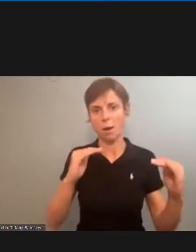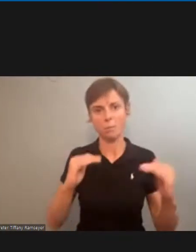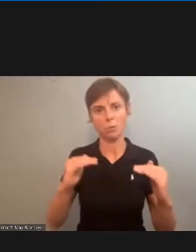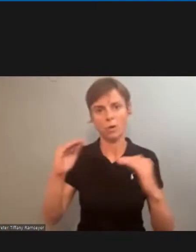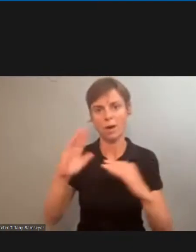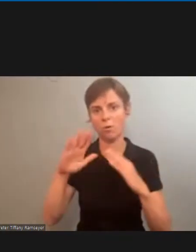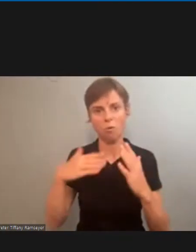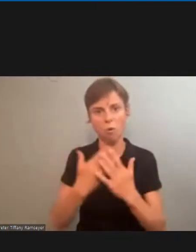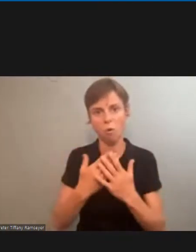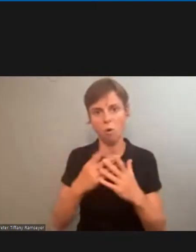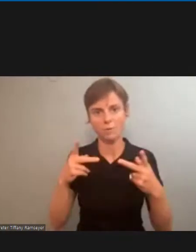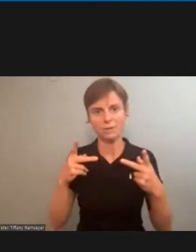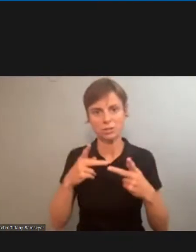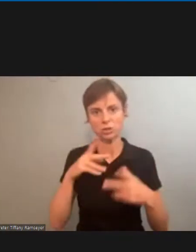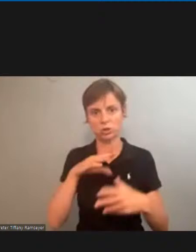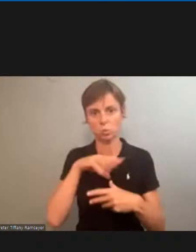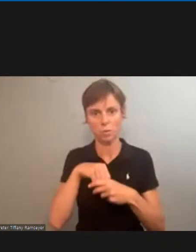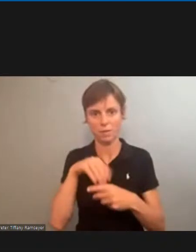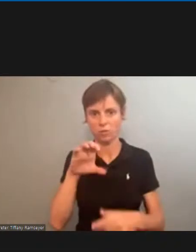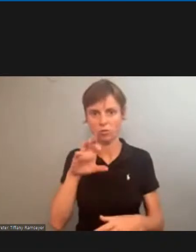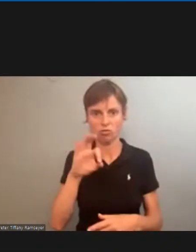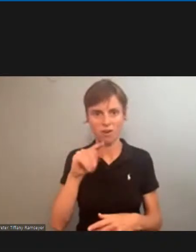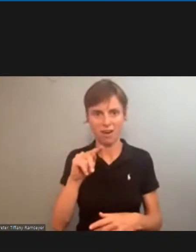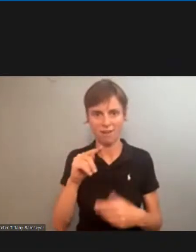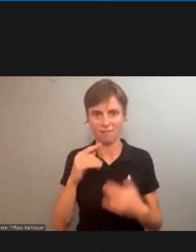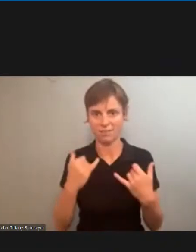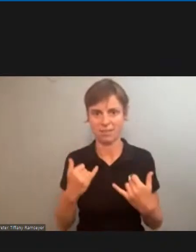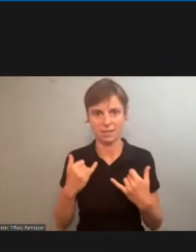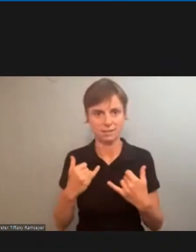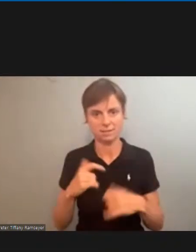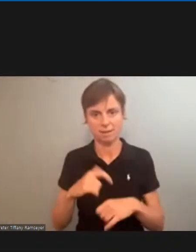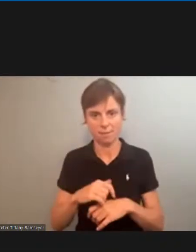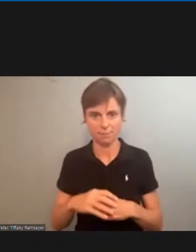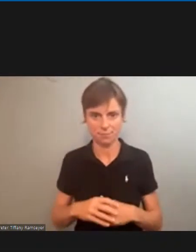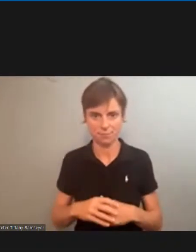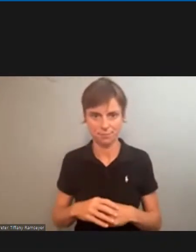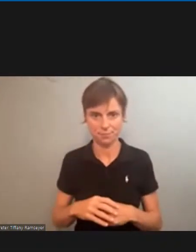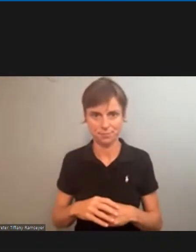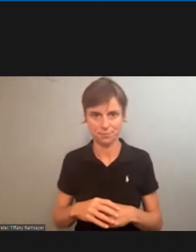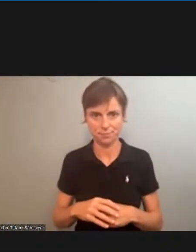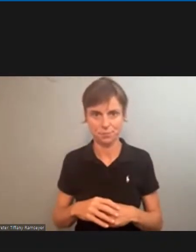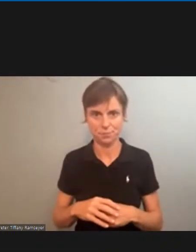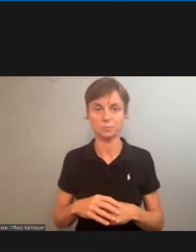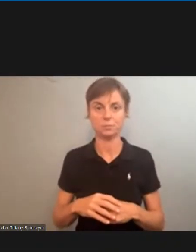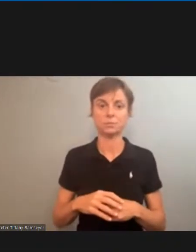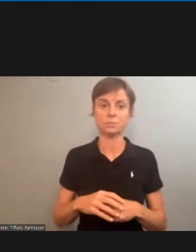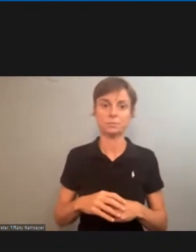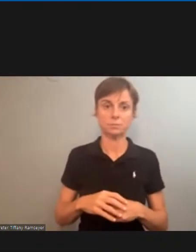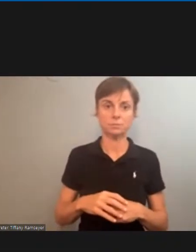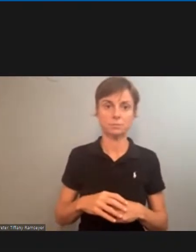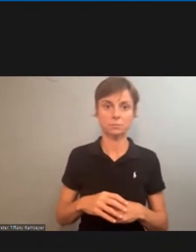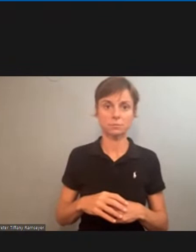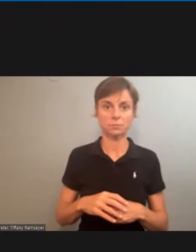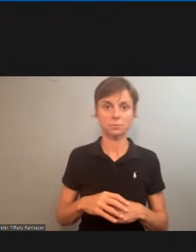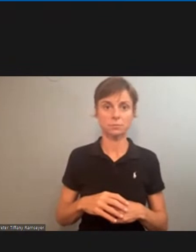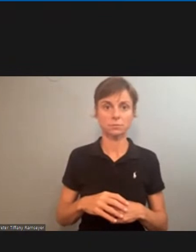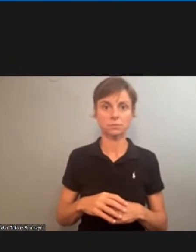in the craft this time. Hopefully, the position that